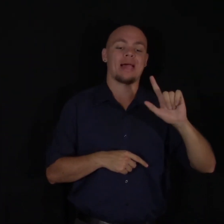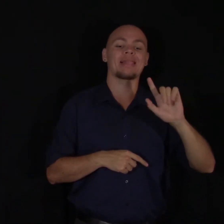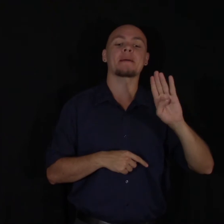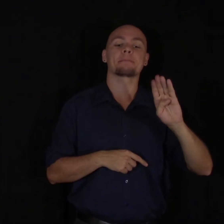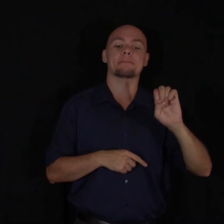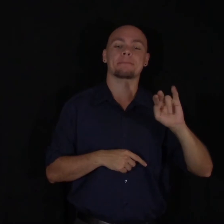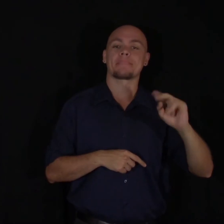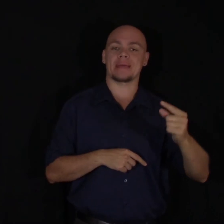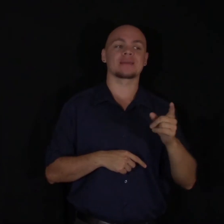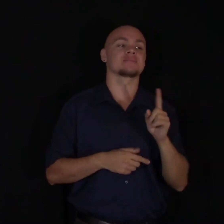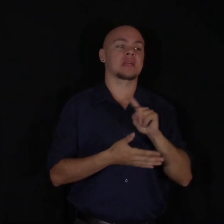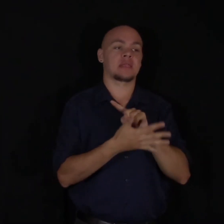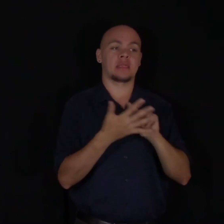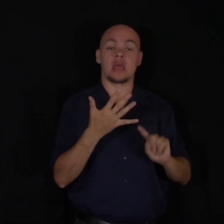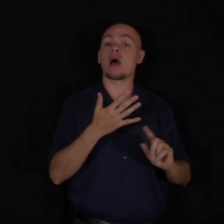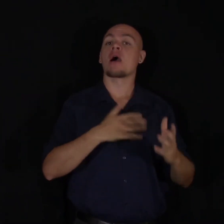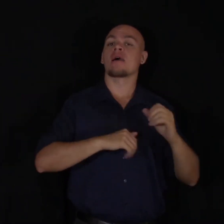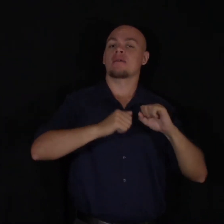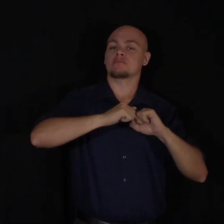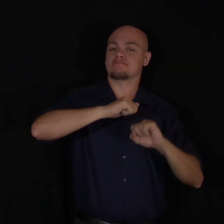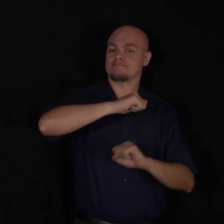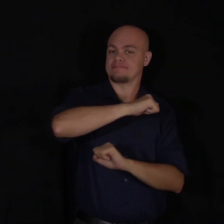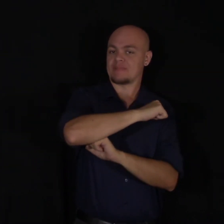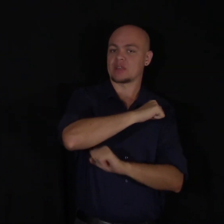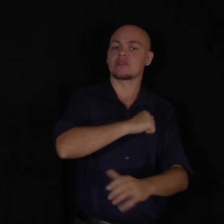foundations of my five secrets to happiness.